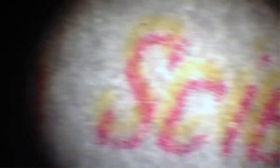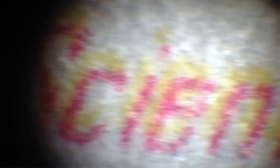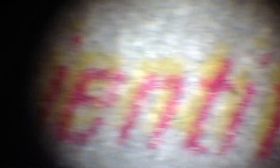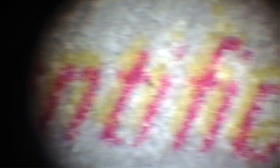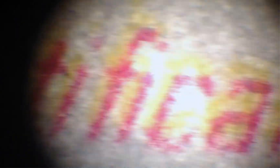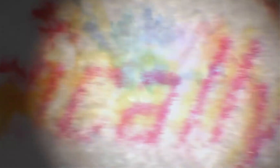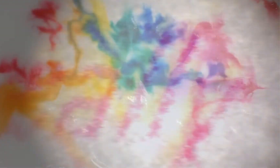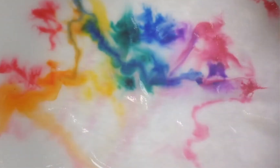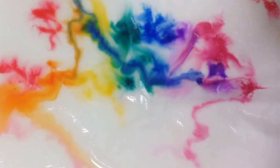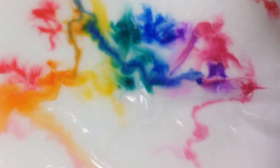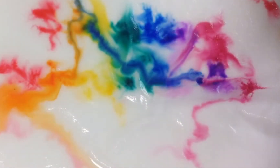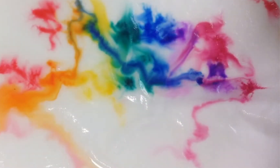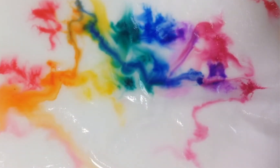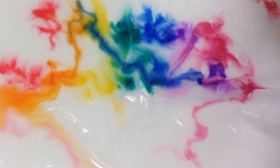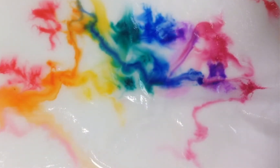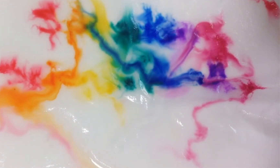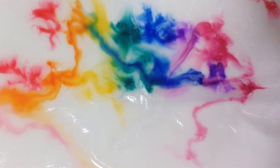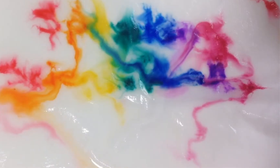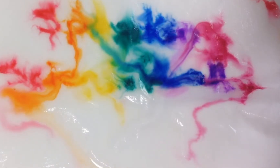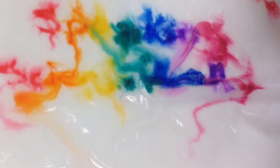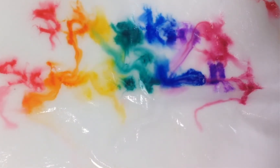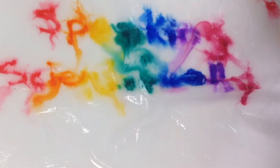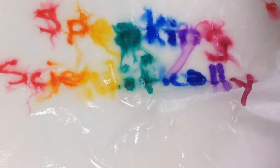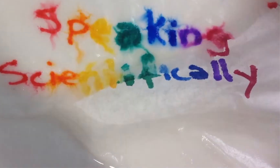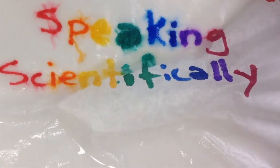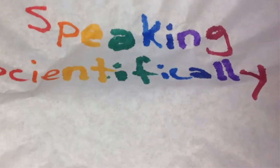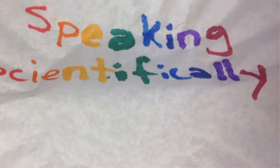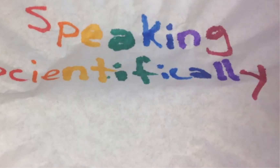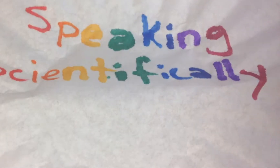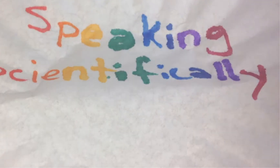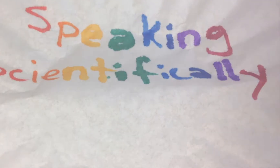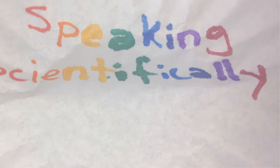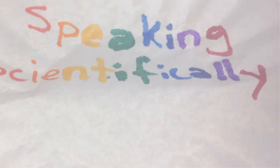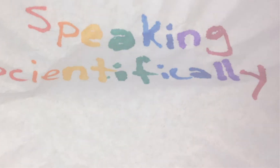Speaking Scientifically! Speaking Scientifically!